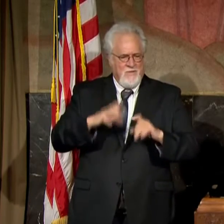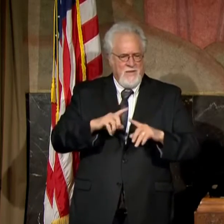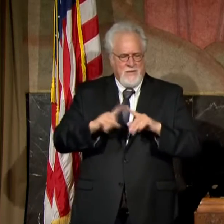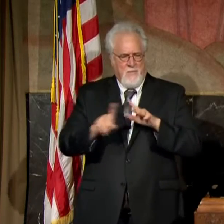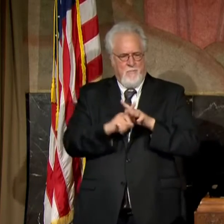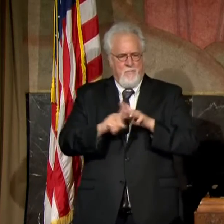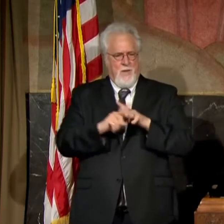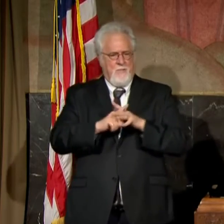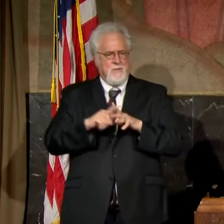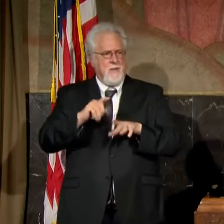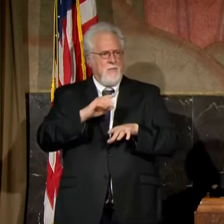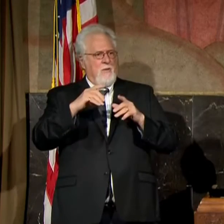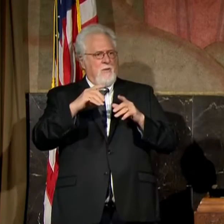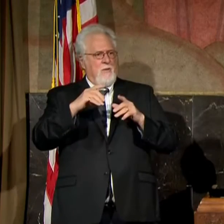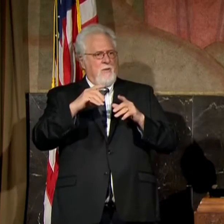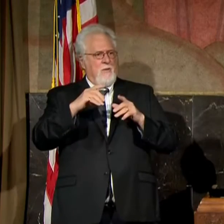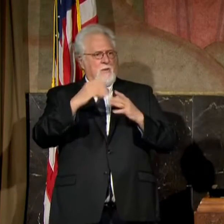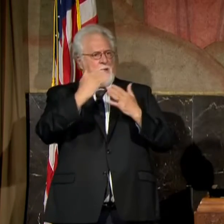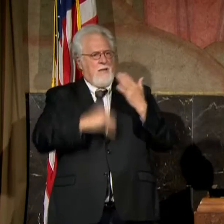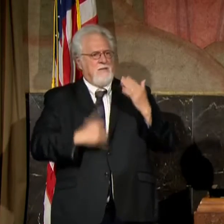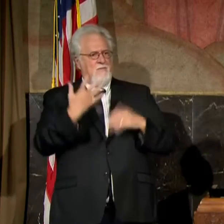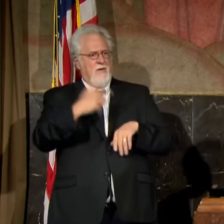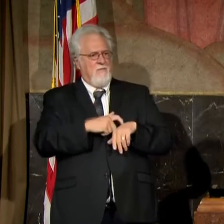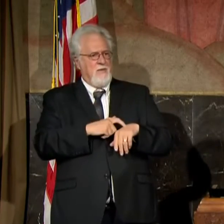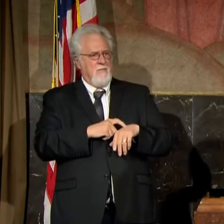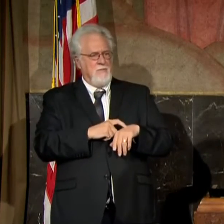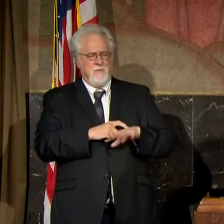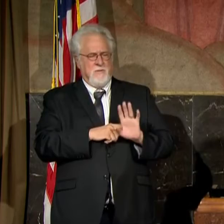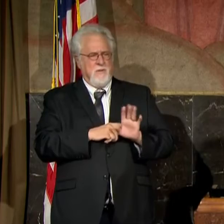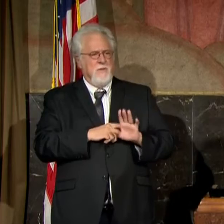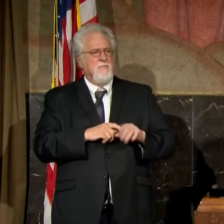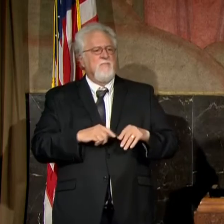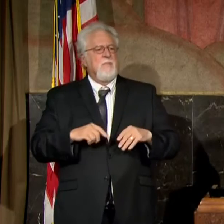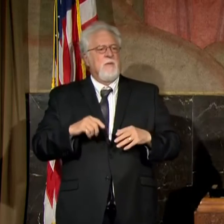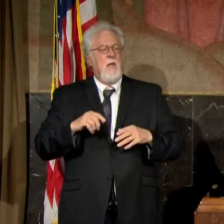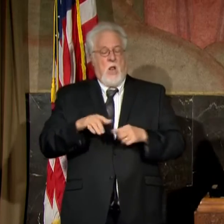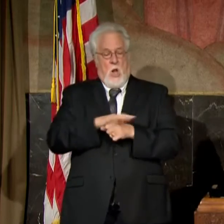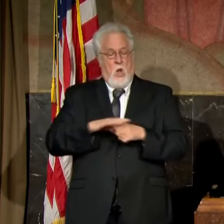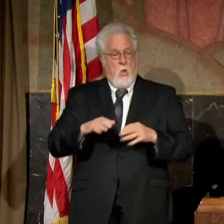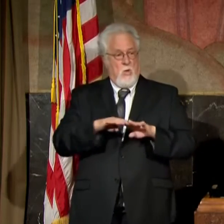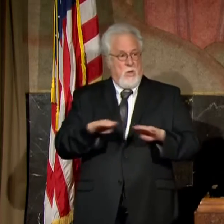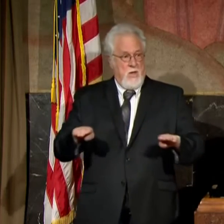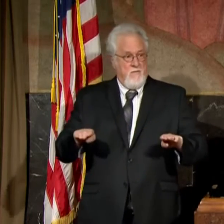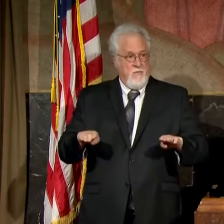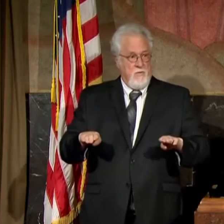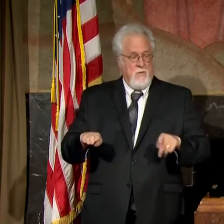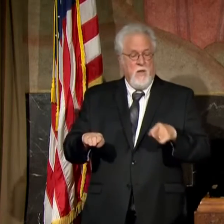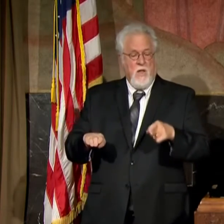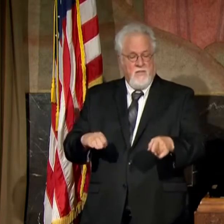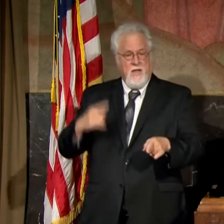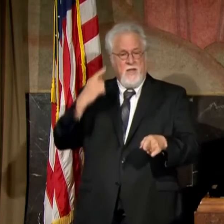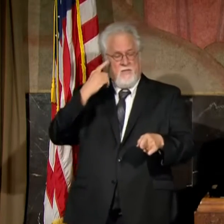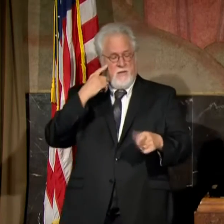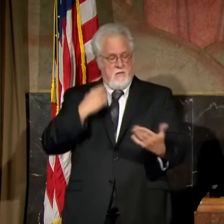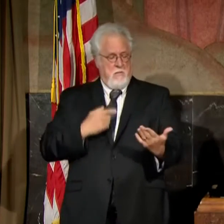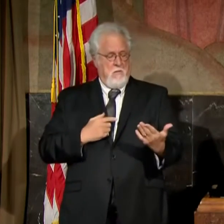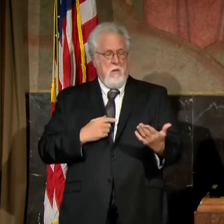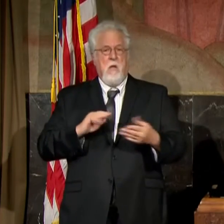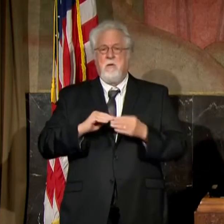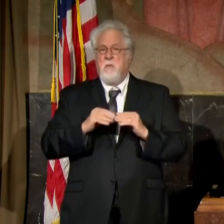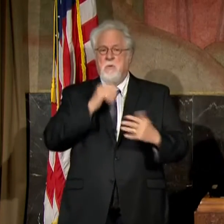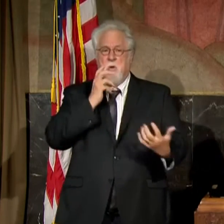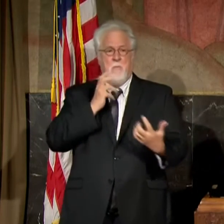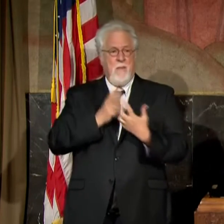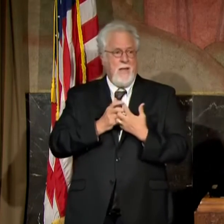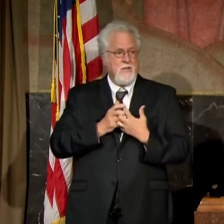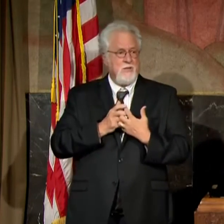positive five times, that that's a number. At the local level, at the government level, they think the numbers don't